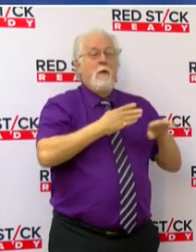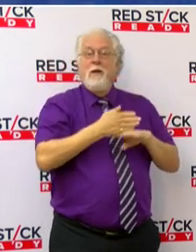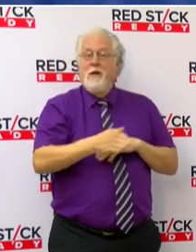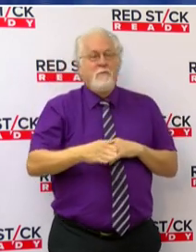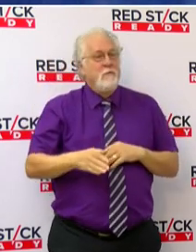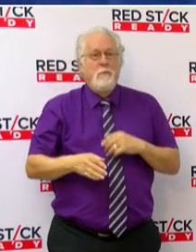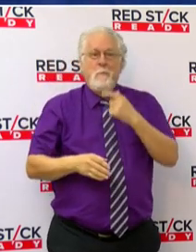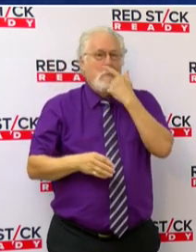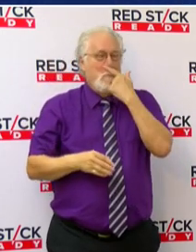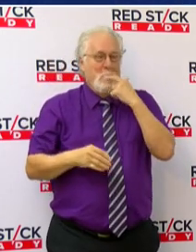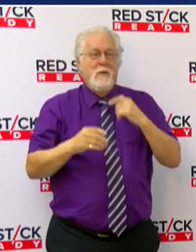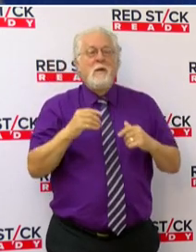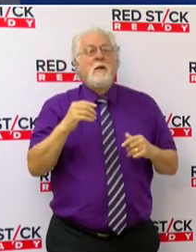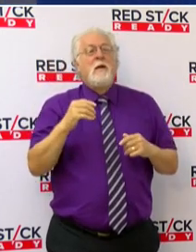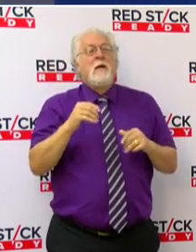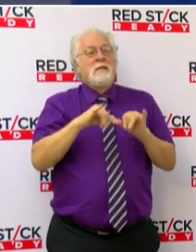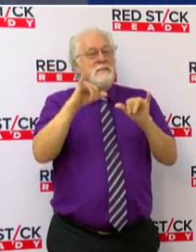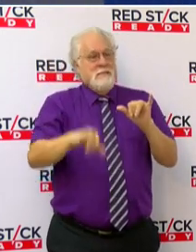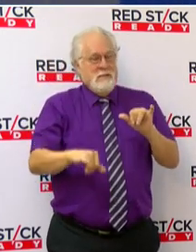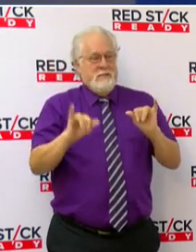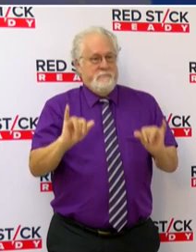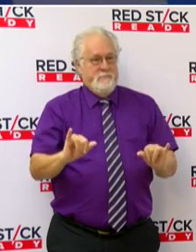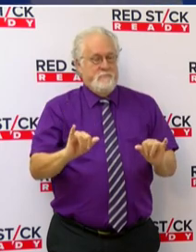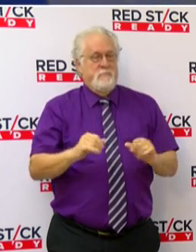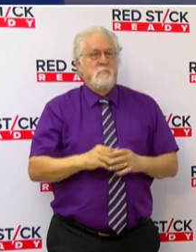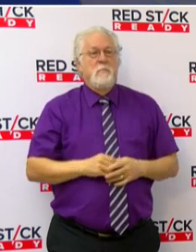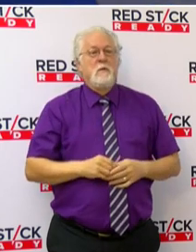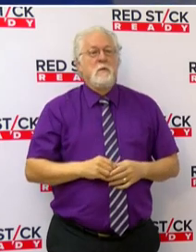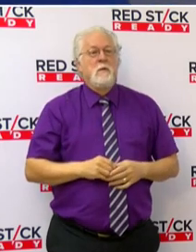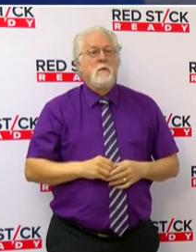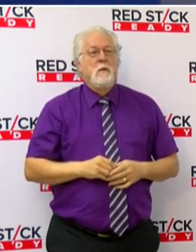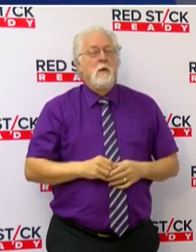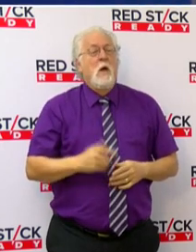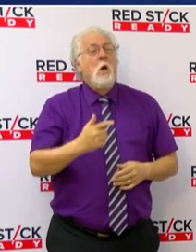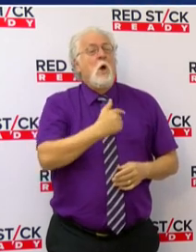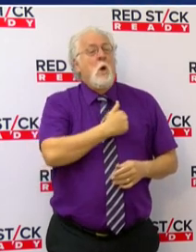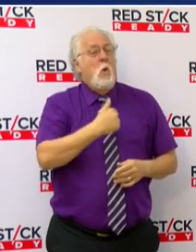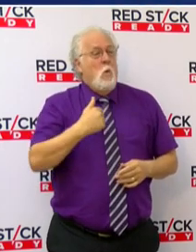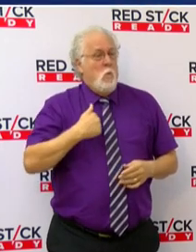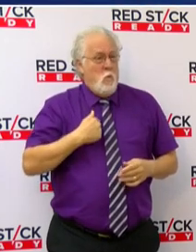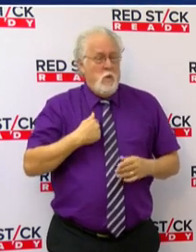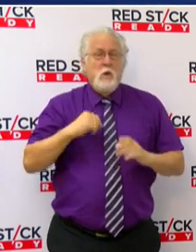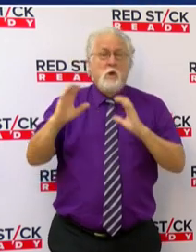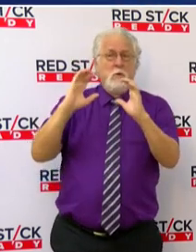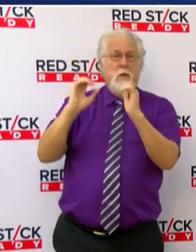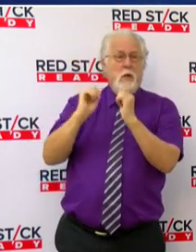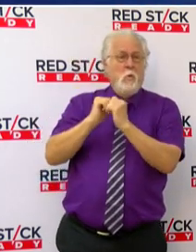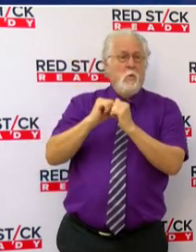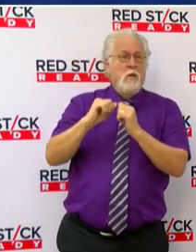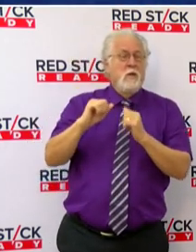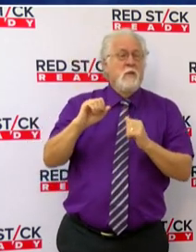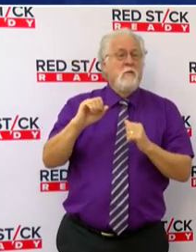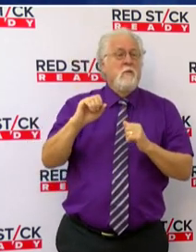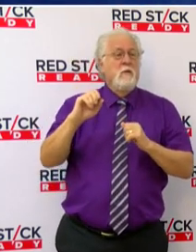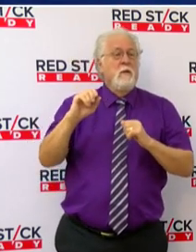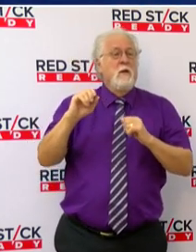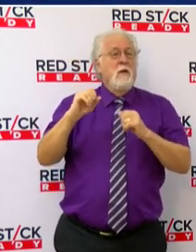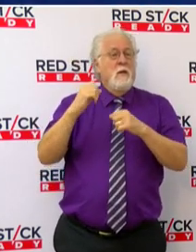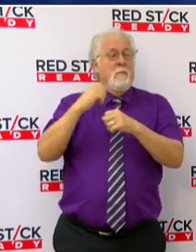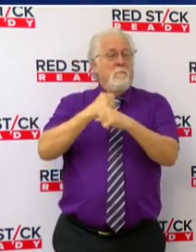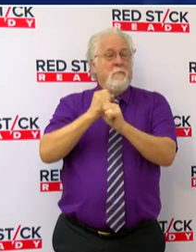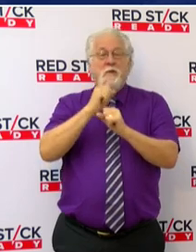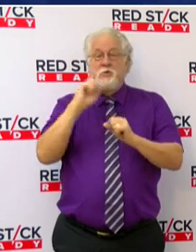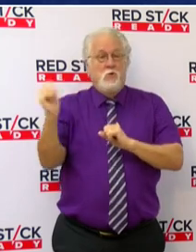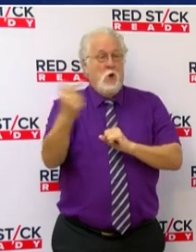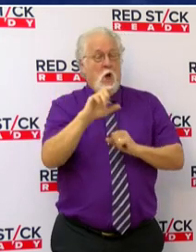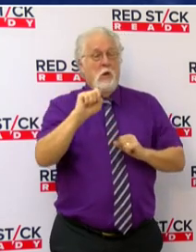place. Stay in place. We are in communication with stakeholders to ensure that they are